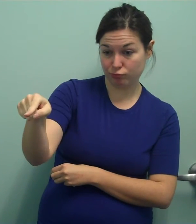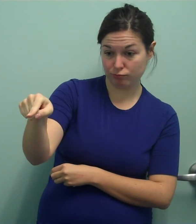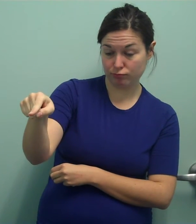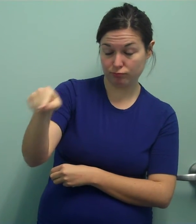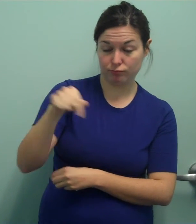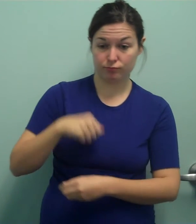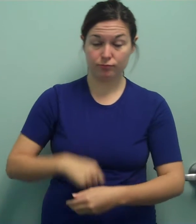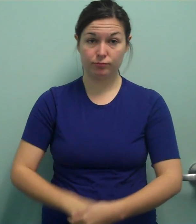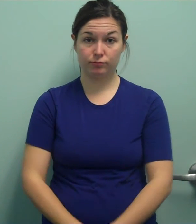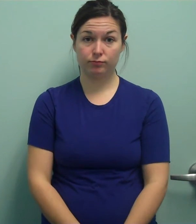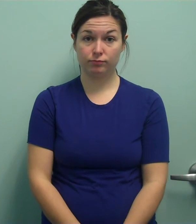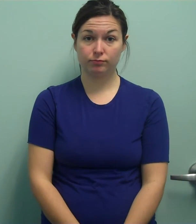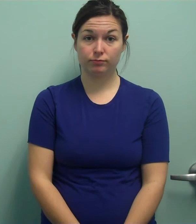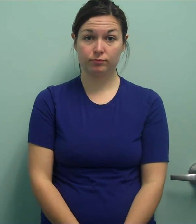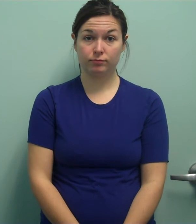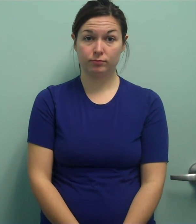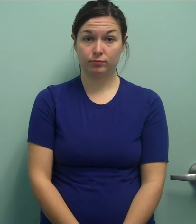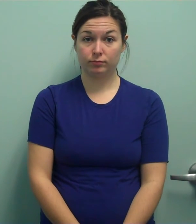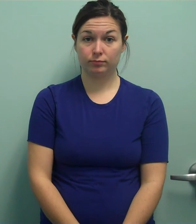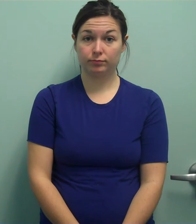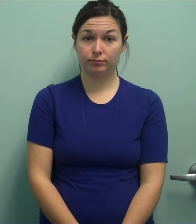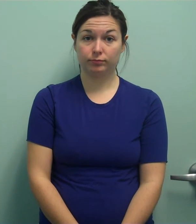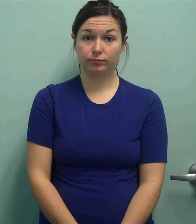Generally speaking, because of the prevailing wind.